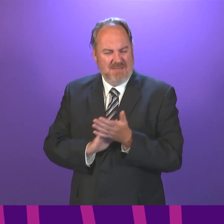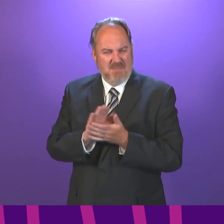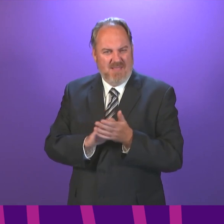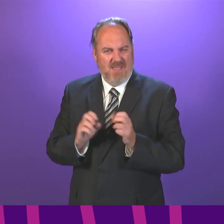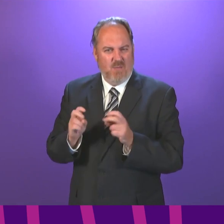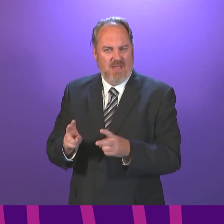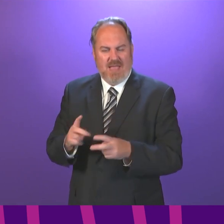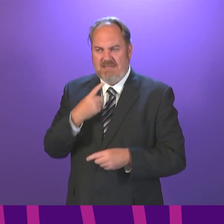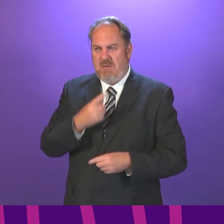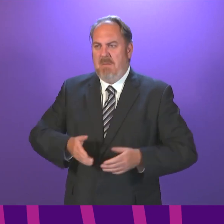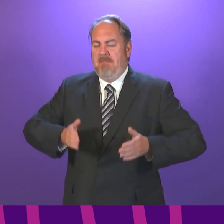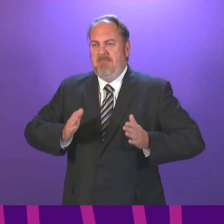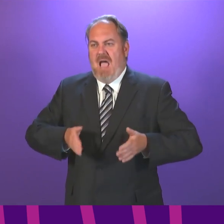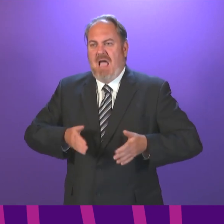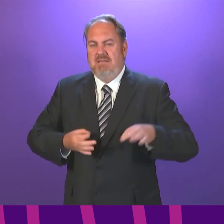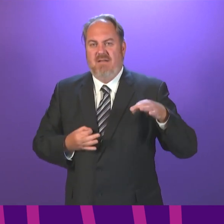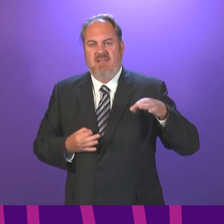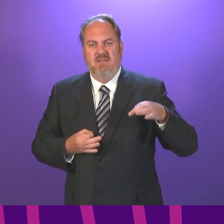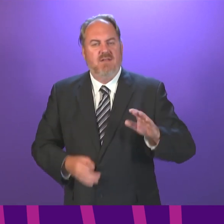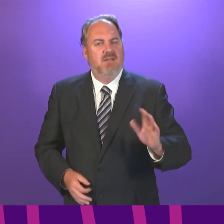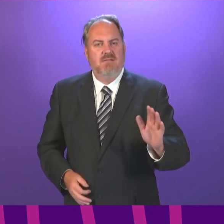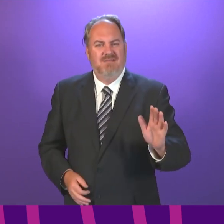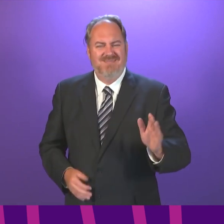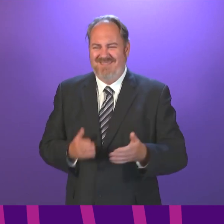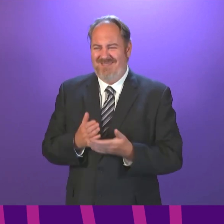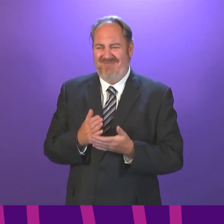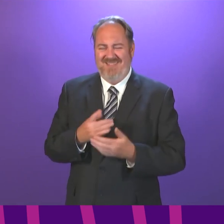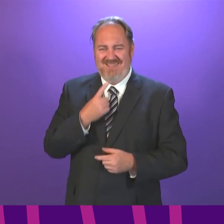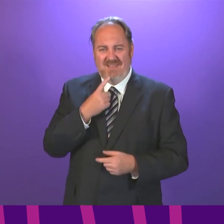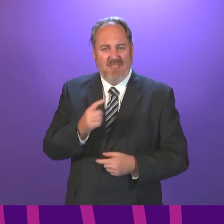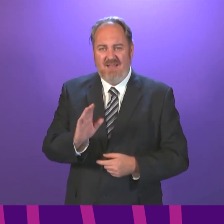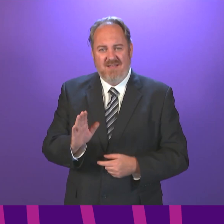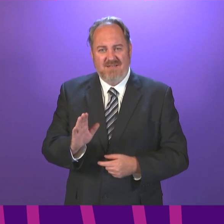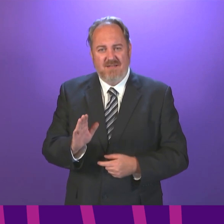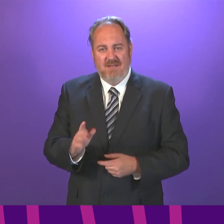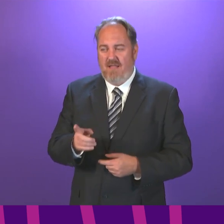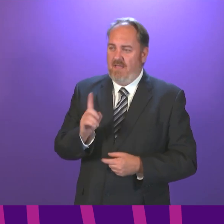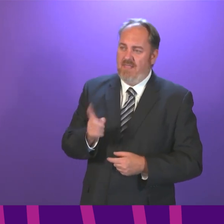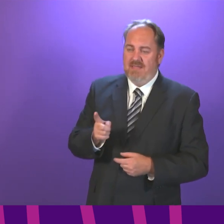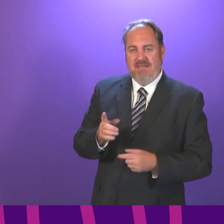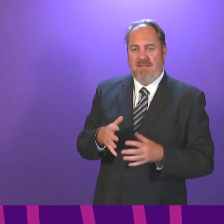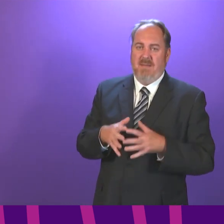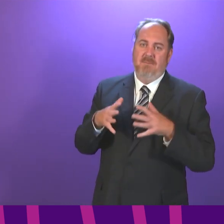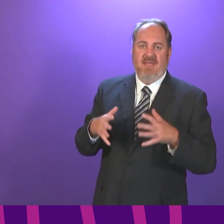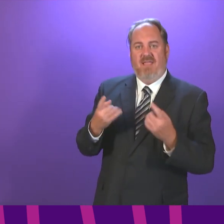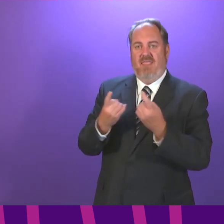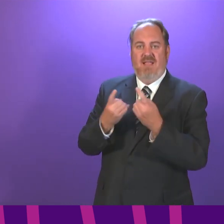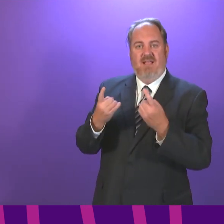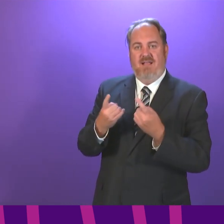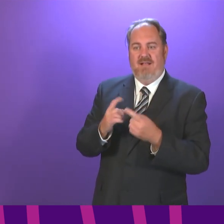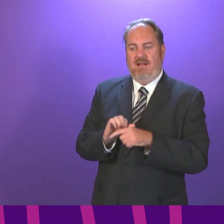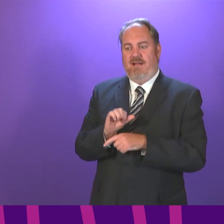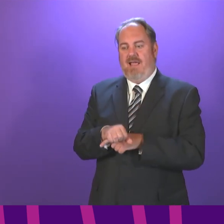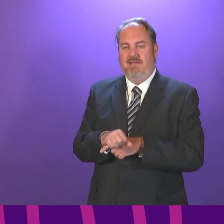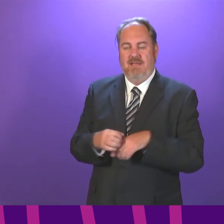seeking to emphasise it or somehow pull it out as being the big next thing that we are definitely going